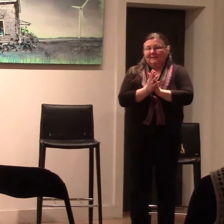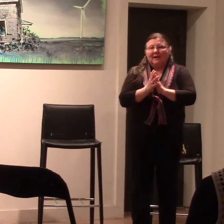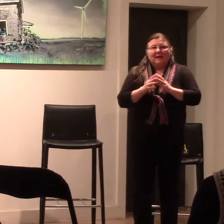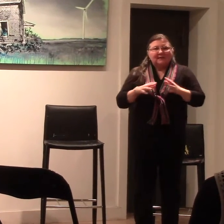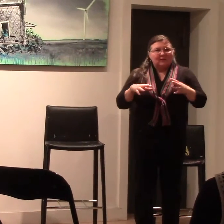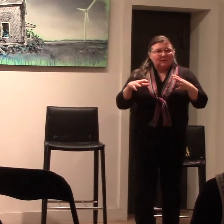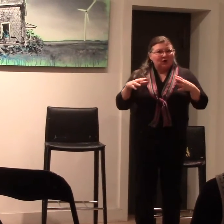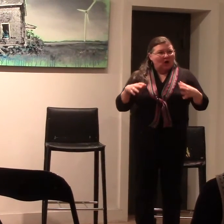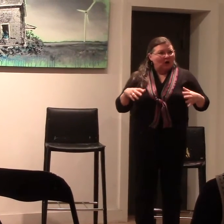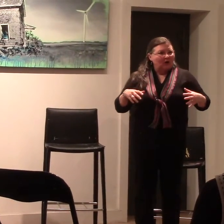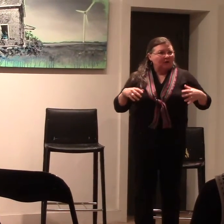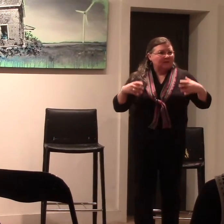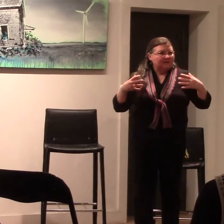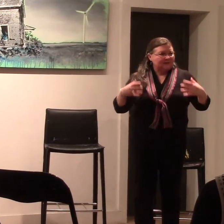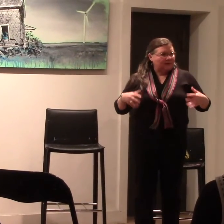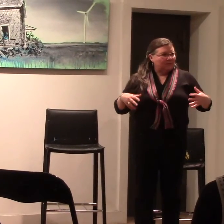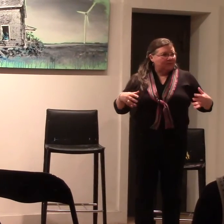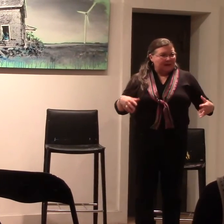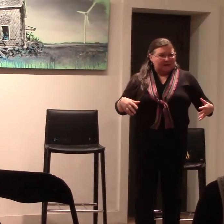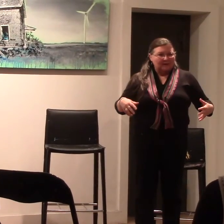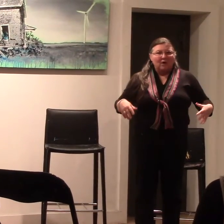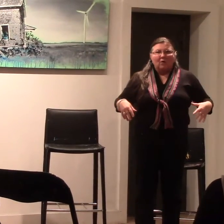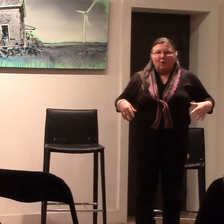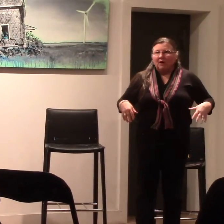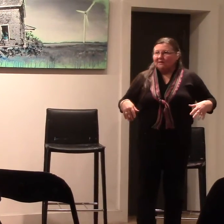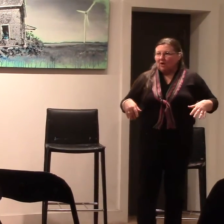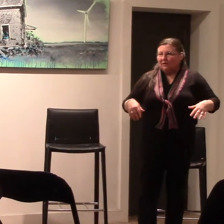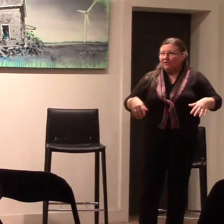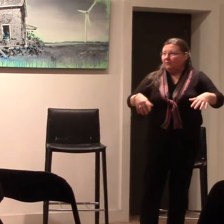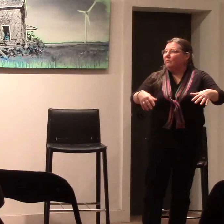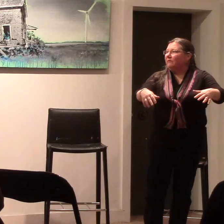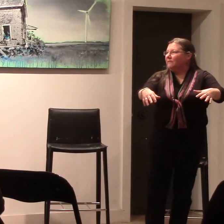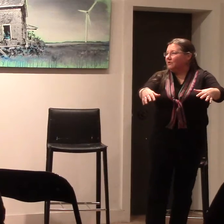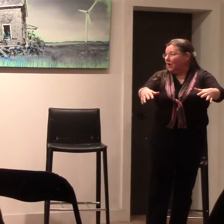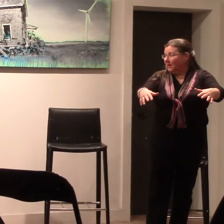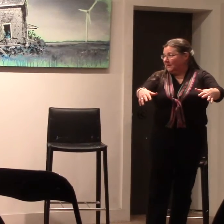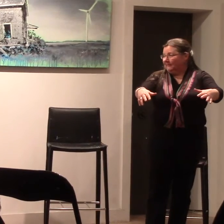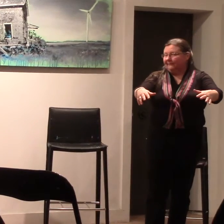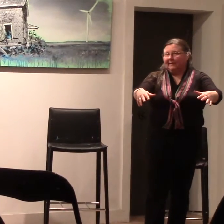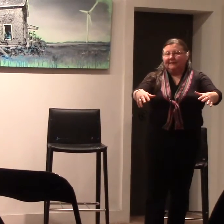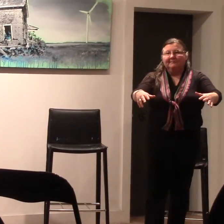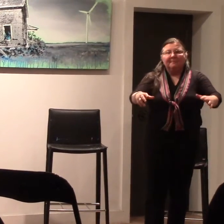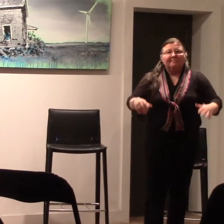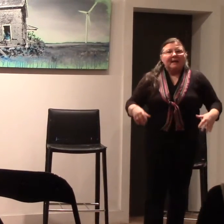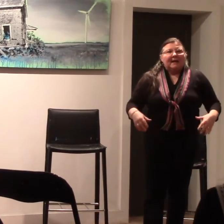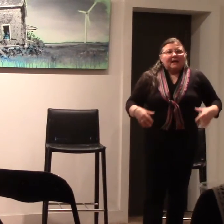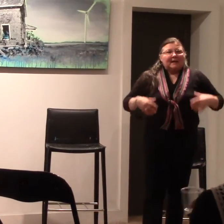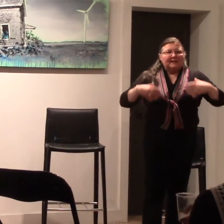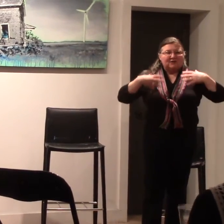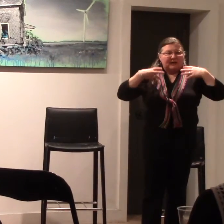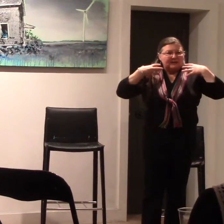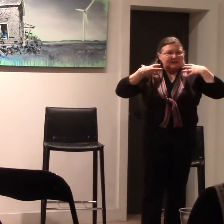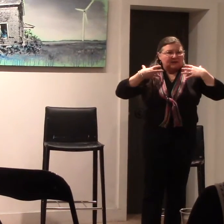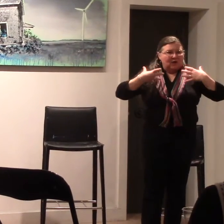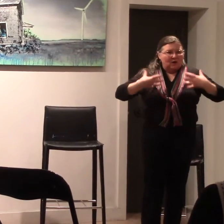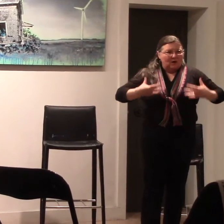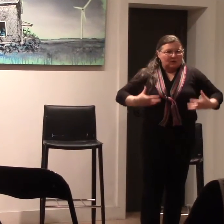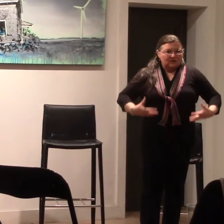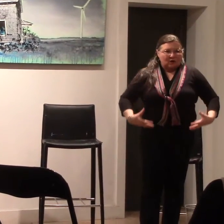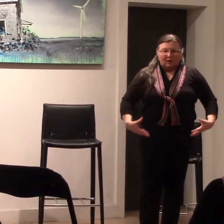So a tall, distinguished man walks onto a river dock. He's dressed in long, dark